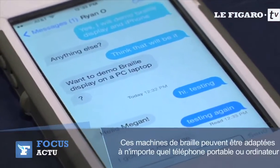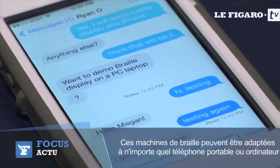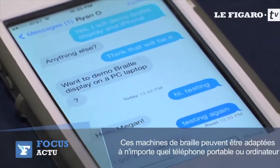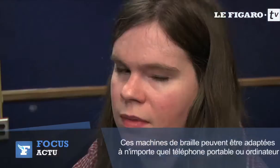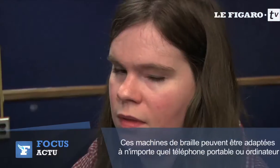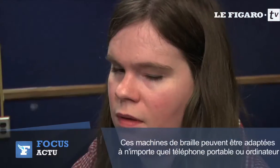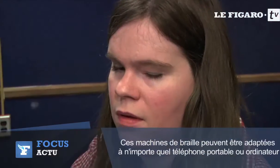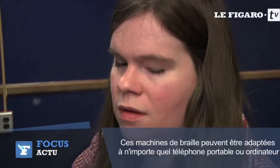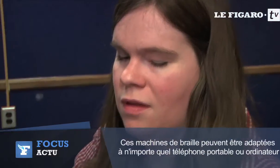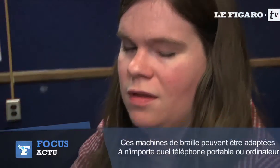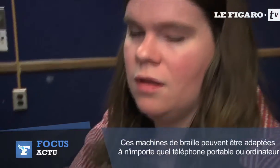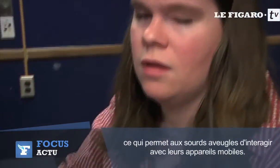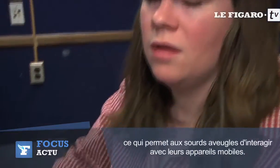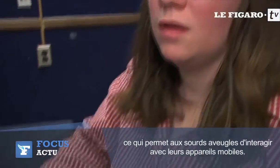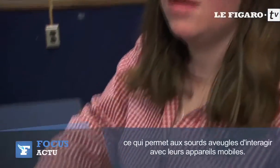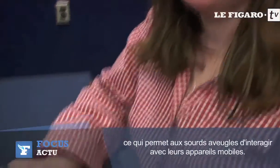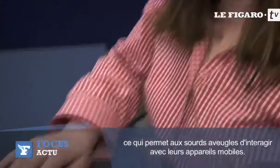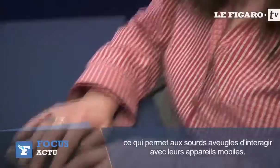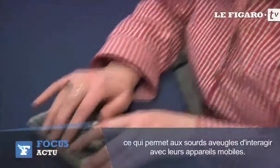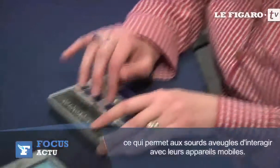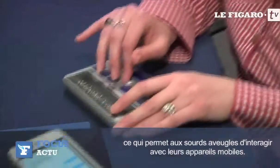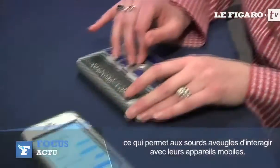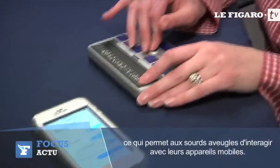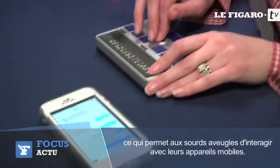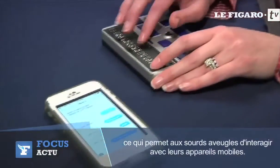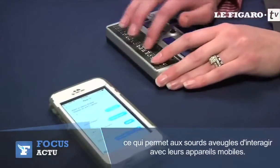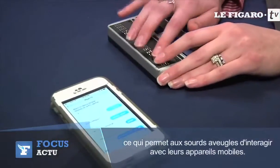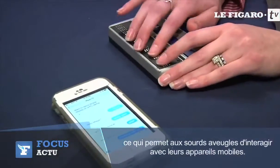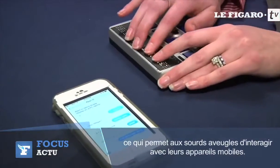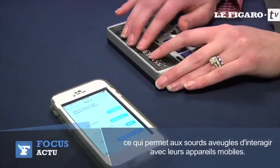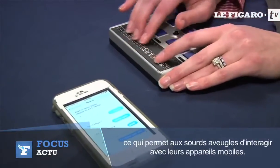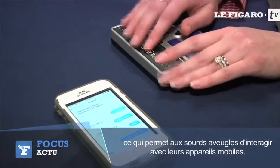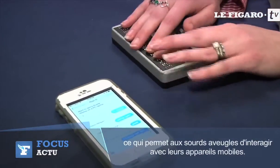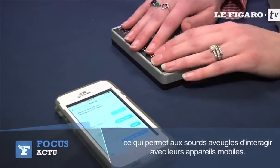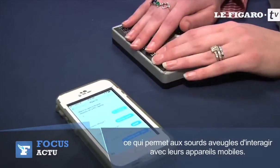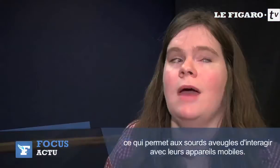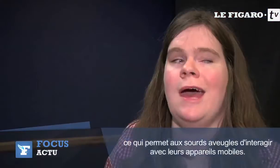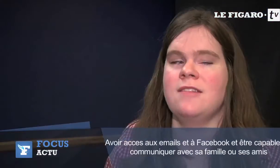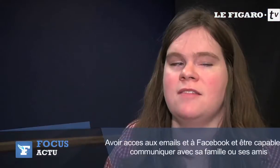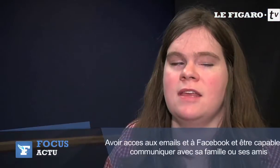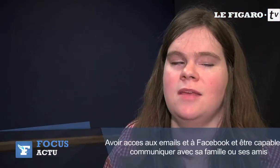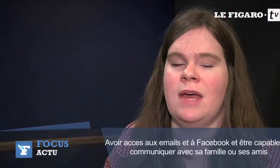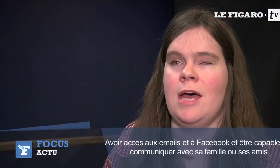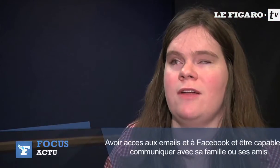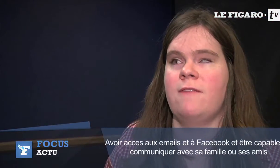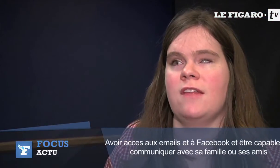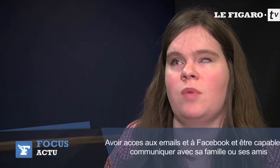any cell phone or laptop allowing a deaf blind individual to interact with their mobile devices accessing email and Facebook